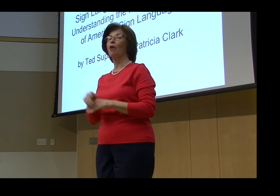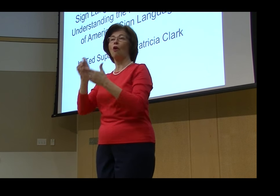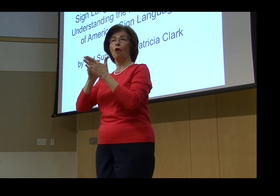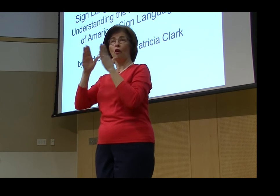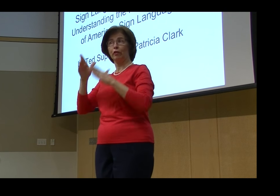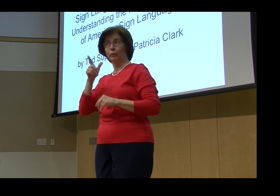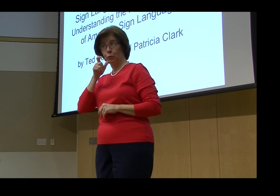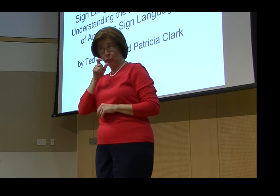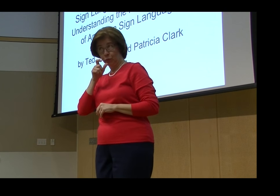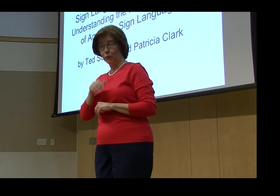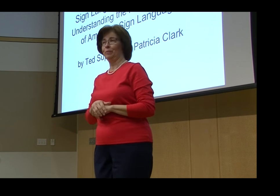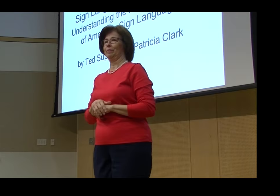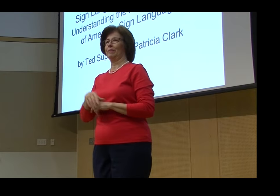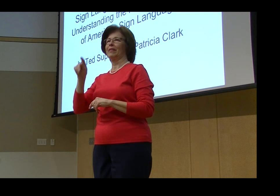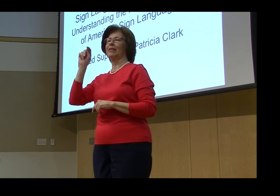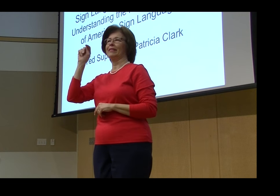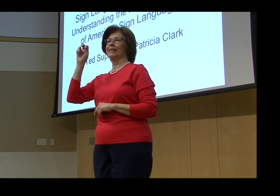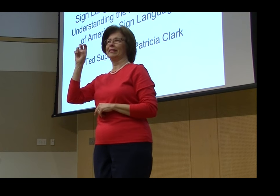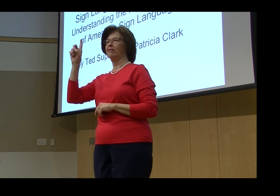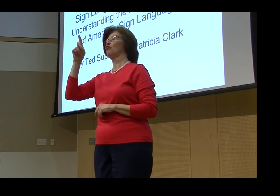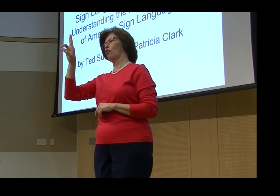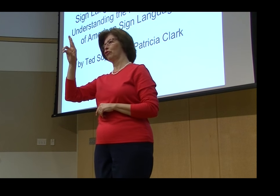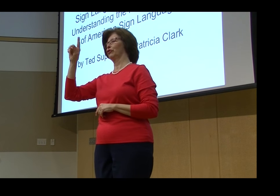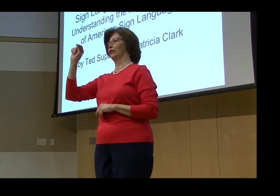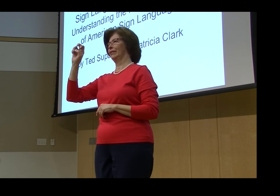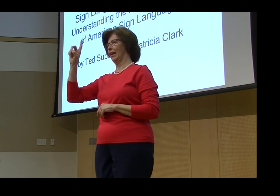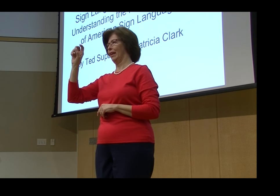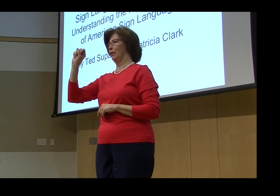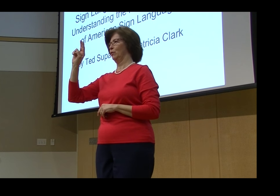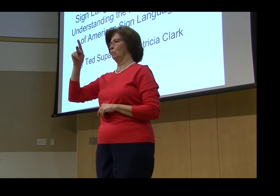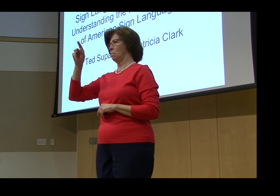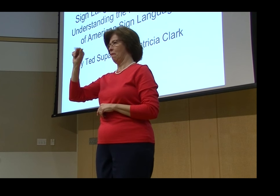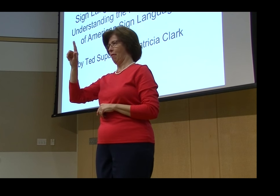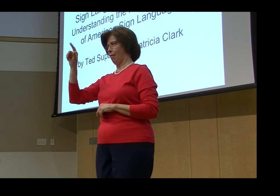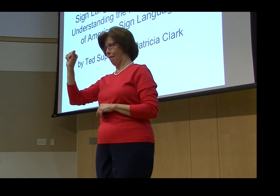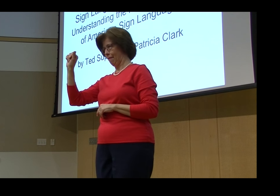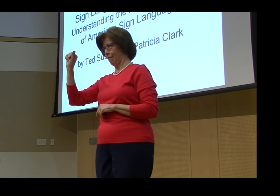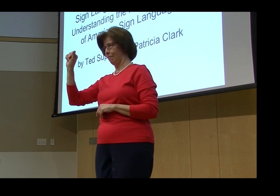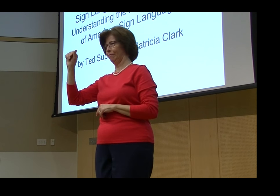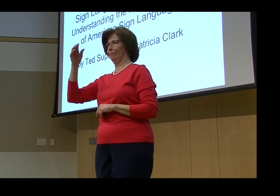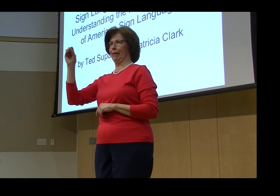following the presentation. The authors are Dr. Ted Supala